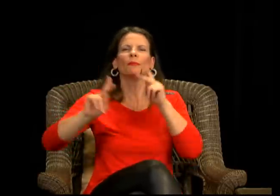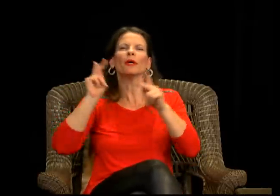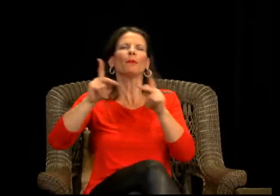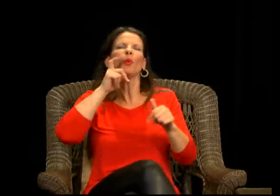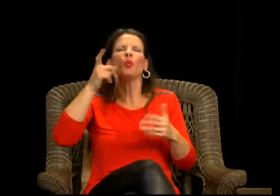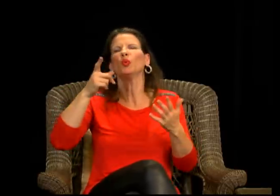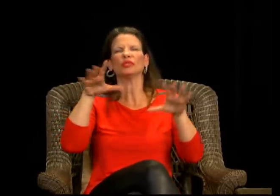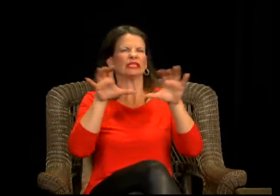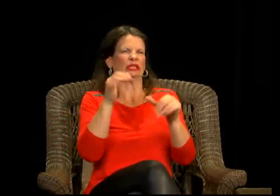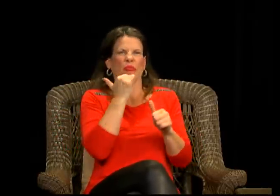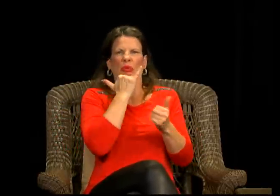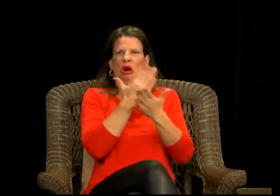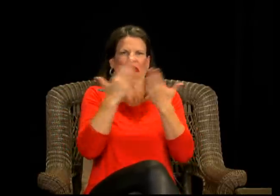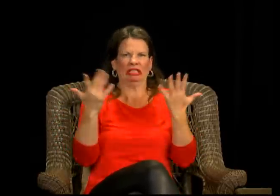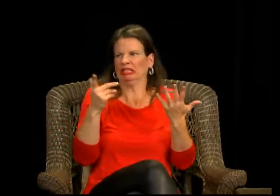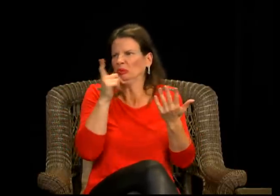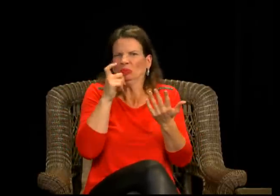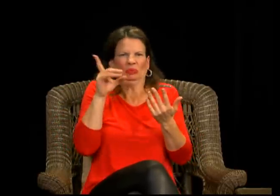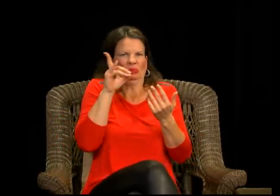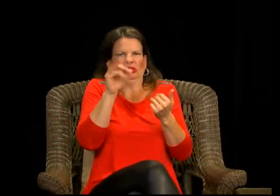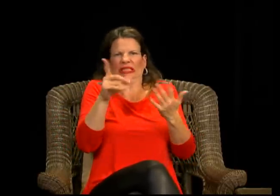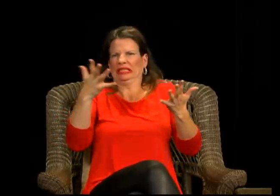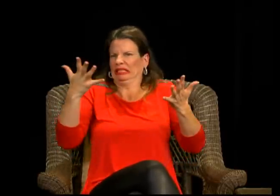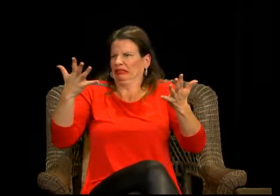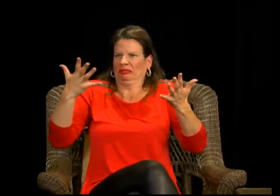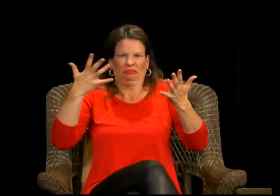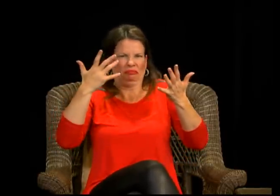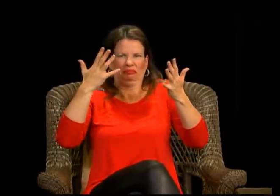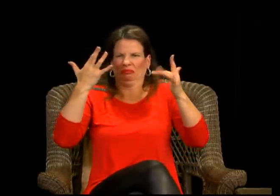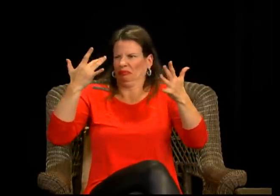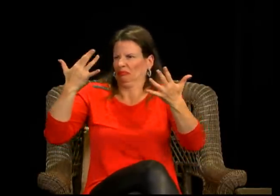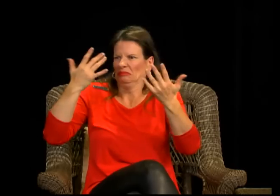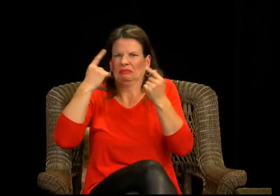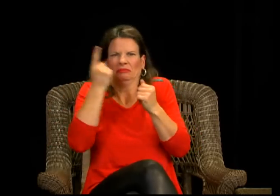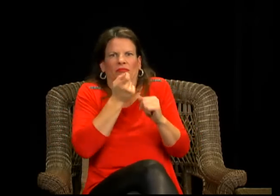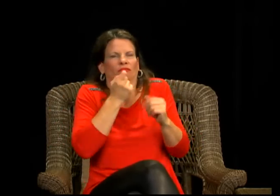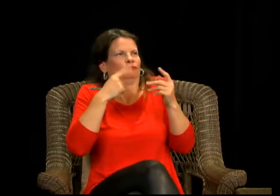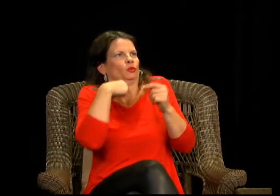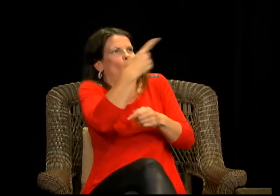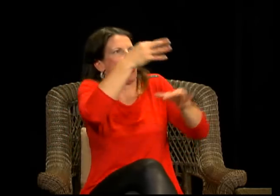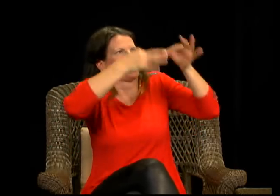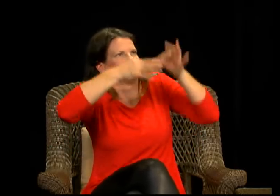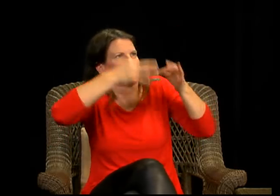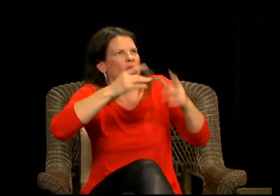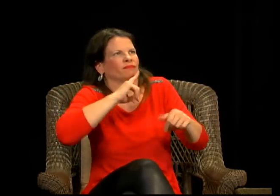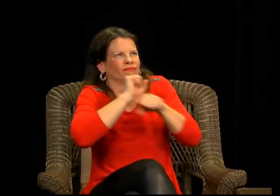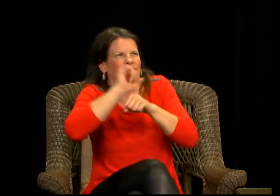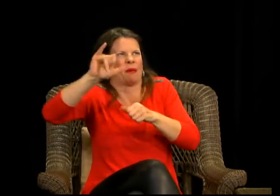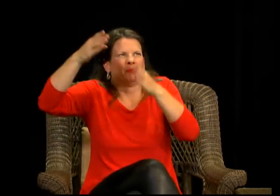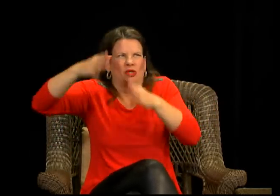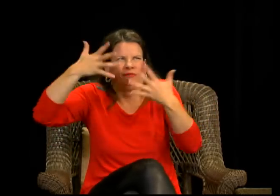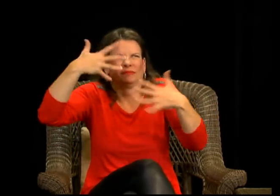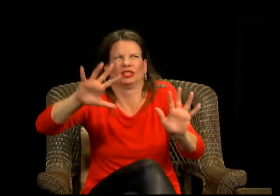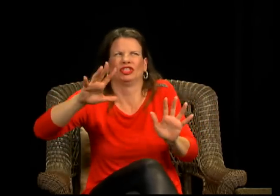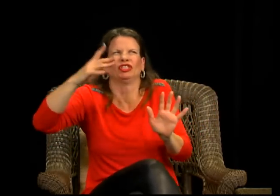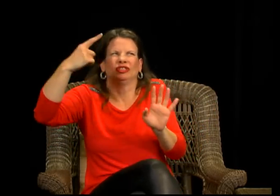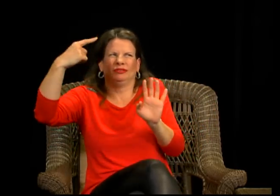traumatic experiences in her past. So it's very important for her to stay away from any kind of